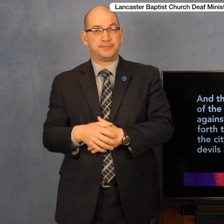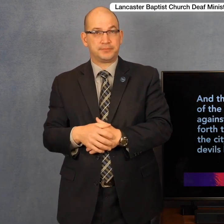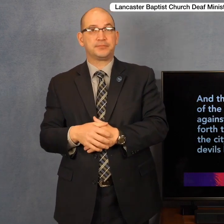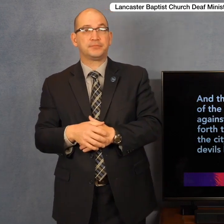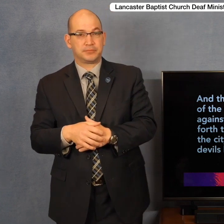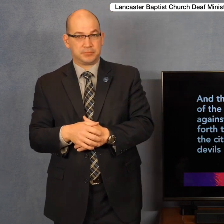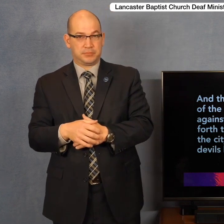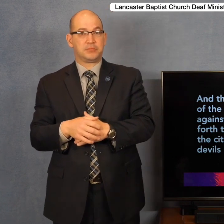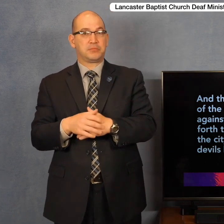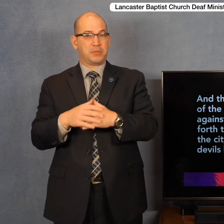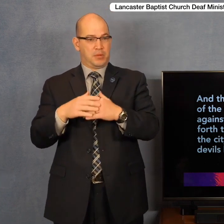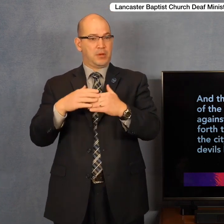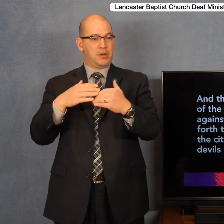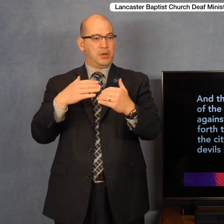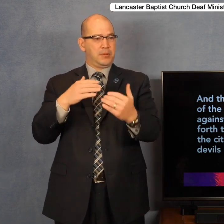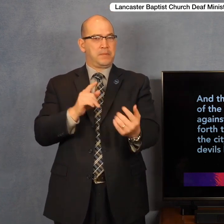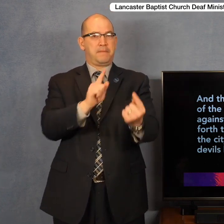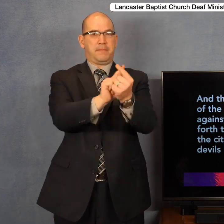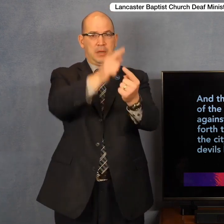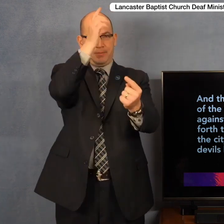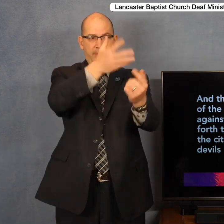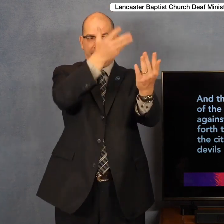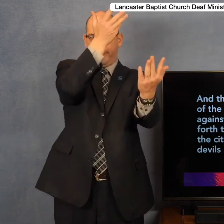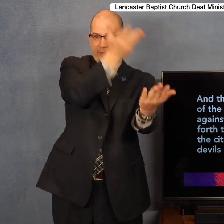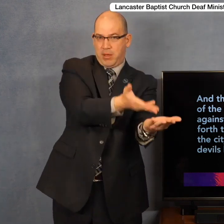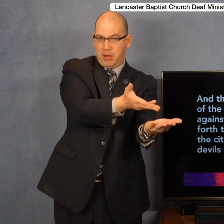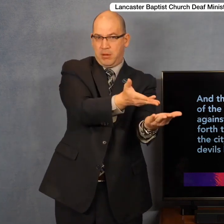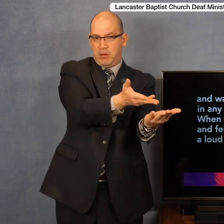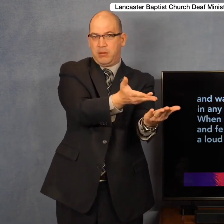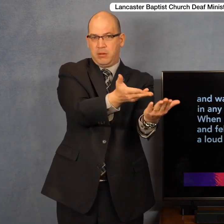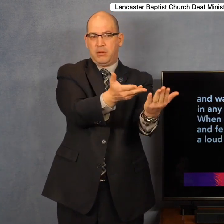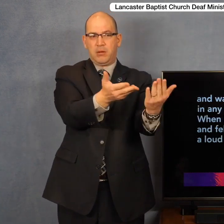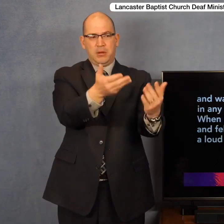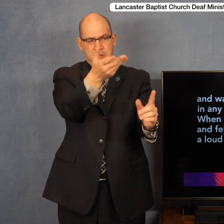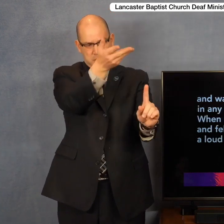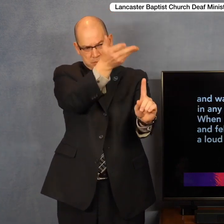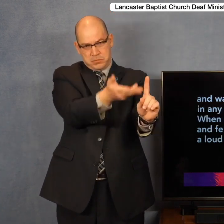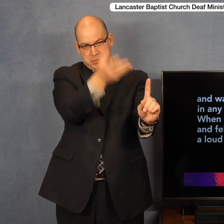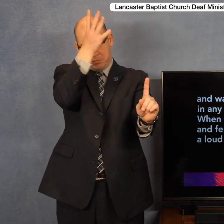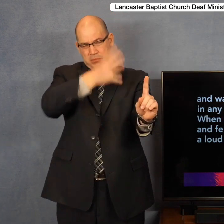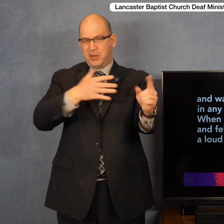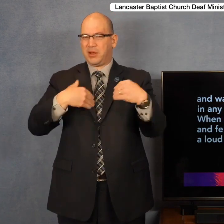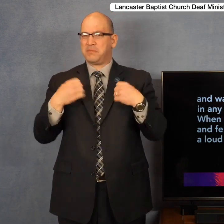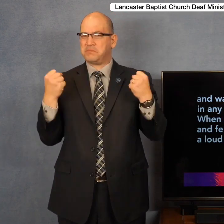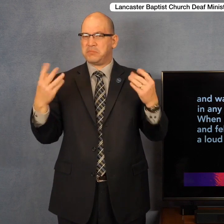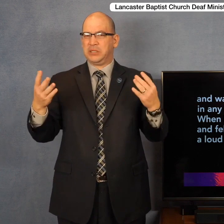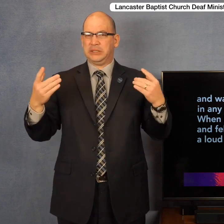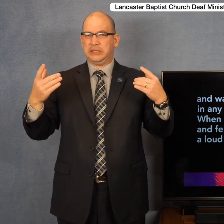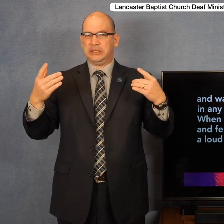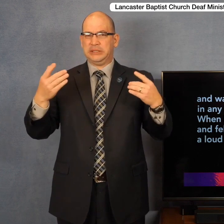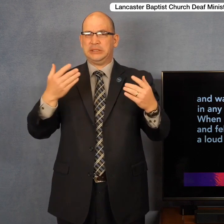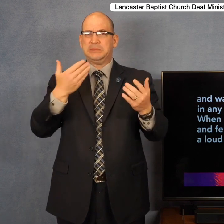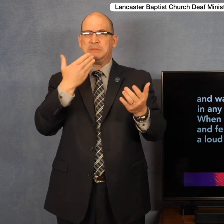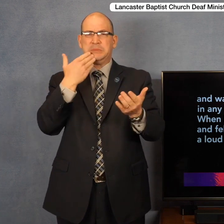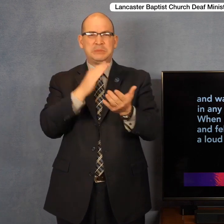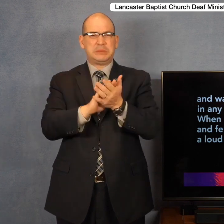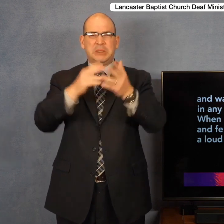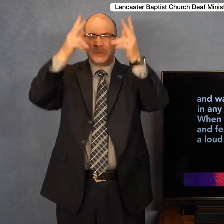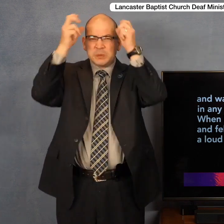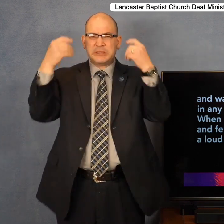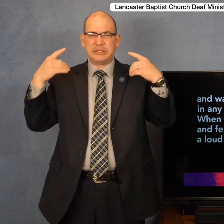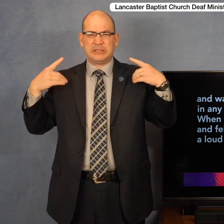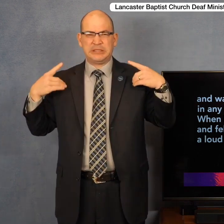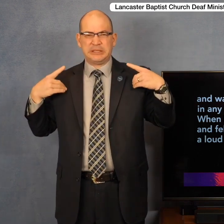there met him out of the city a certain man, which had devils long time and wear no clothes, neither abode in any house but